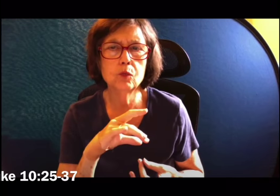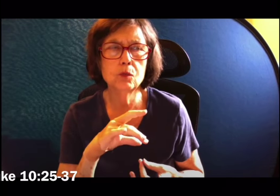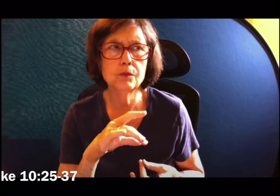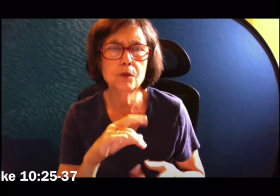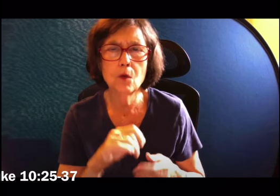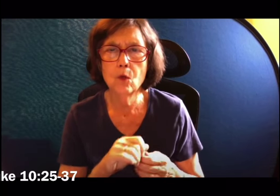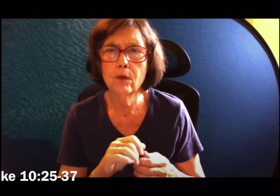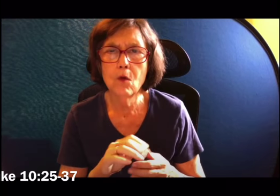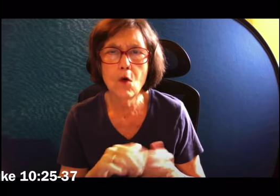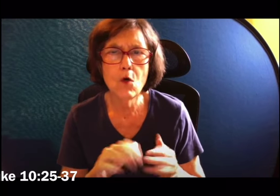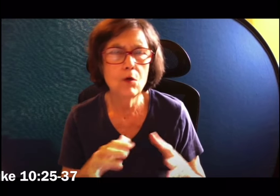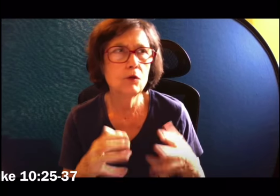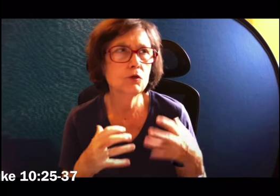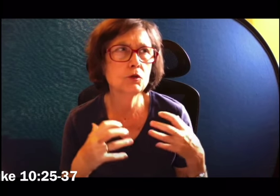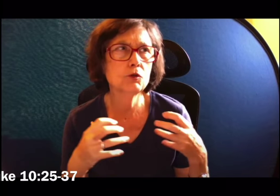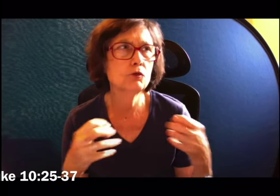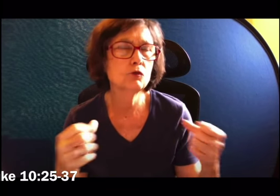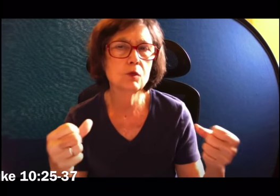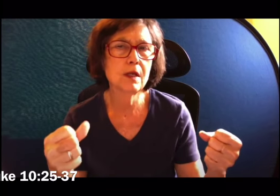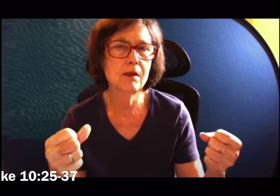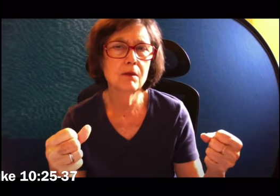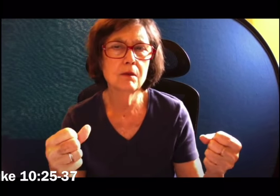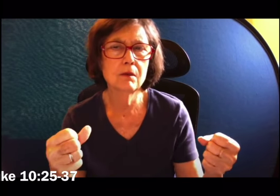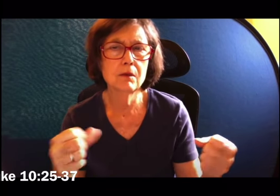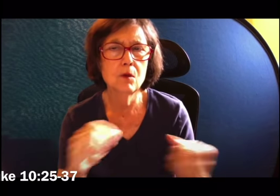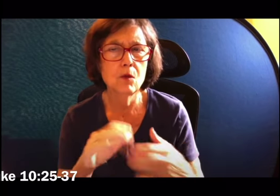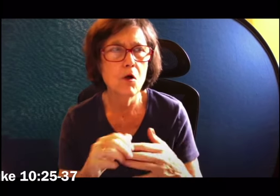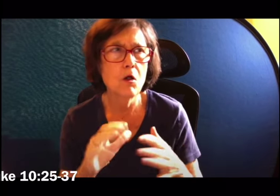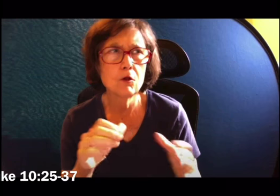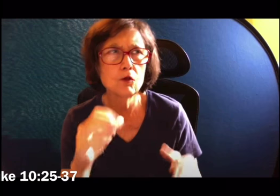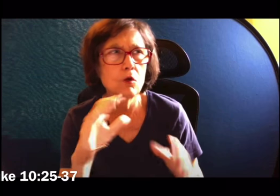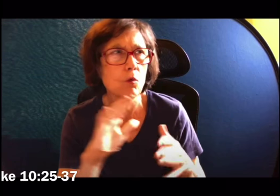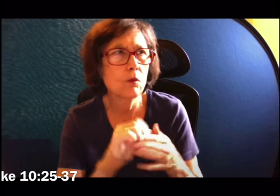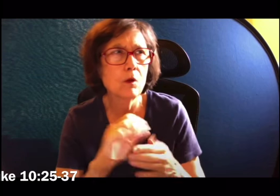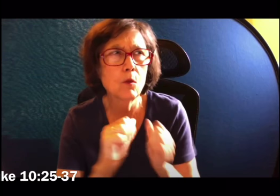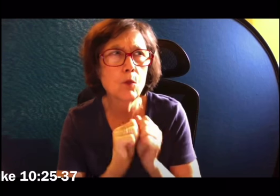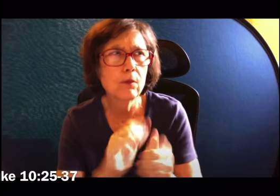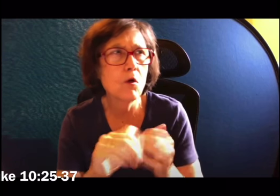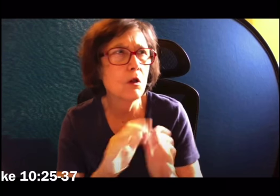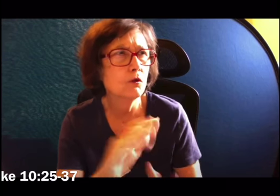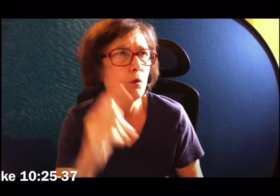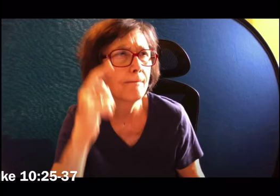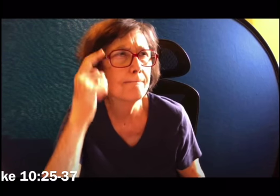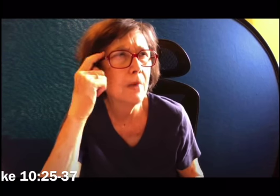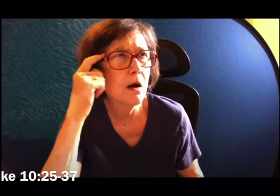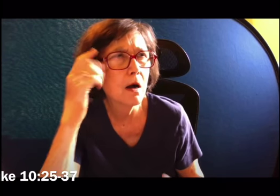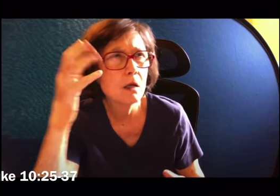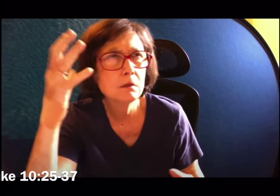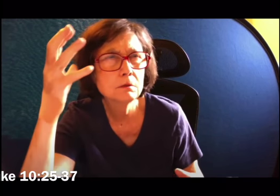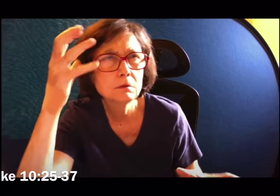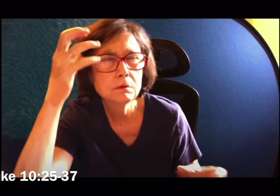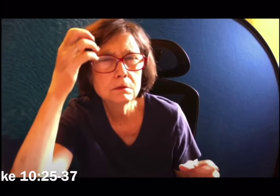you shall love the Lord your God with all your heart, all your being, with all your strength, with all your mind